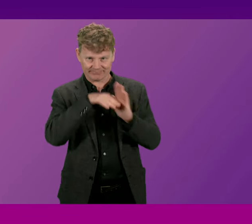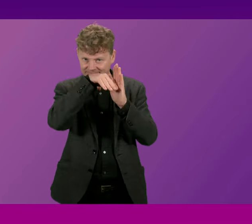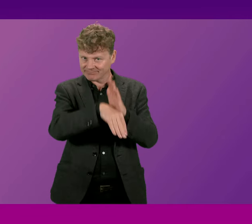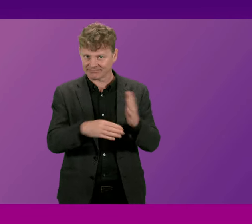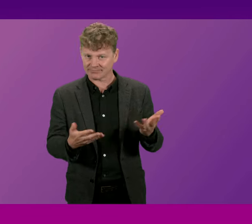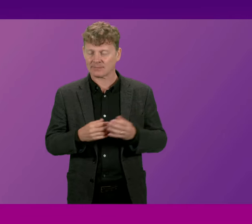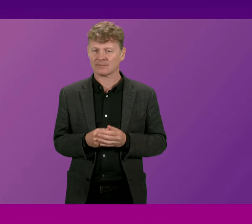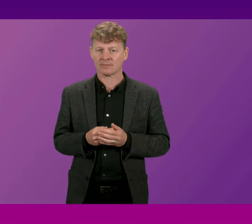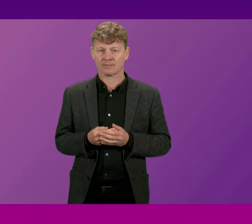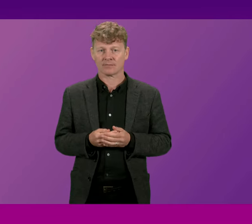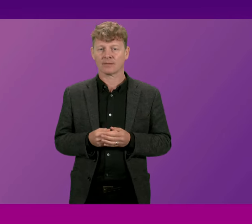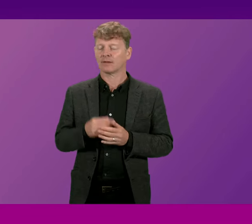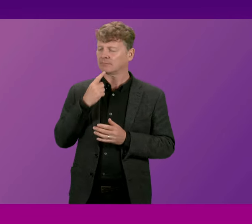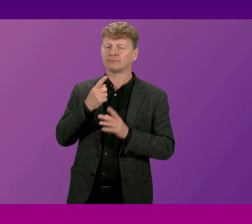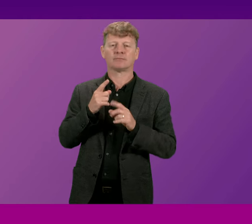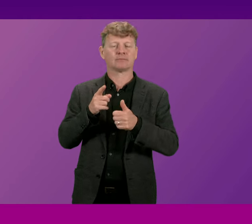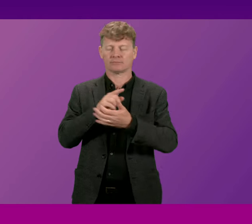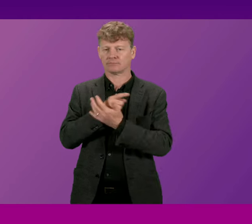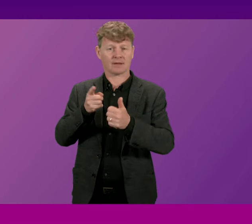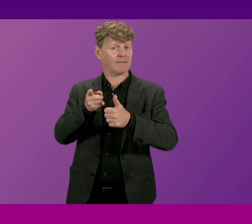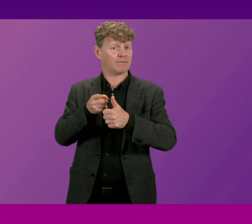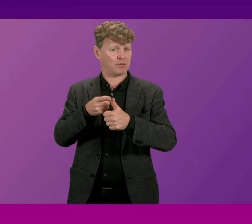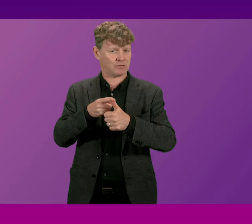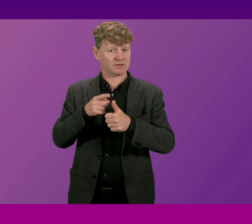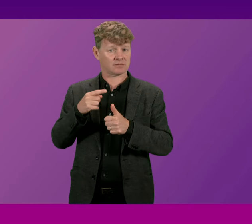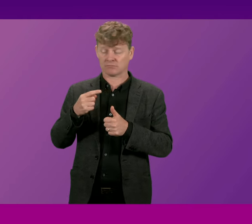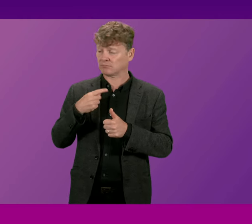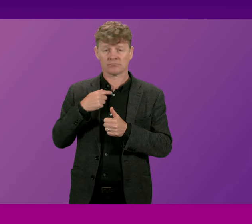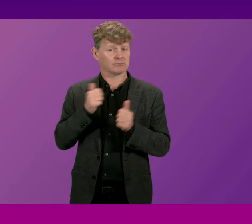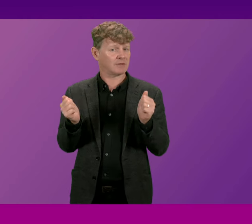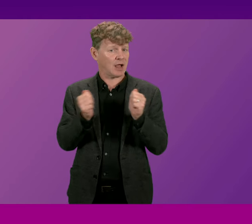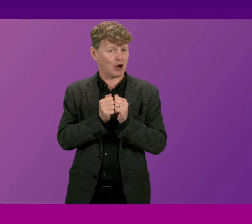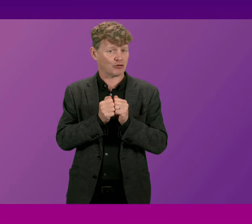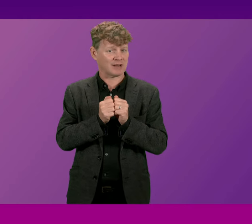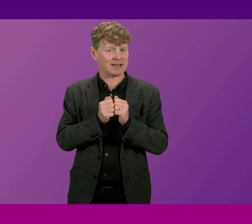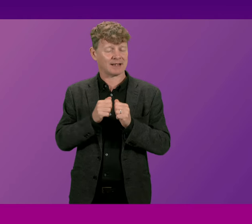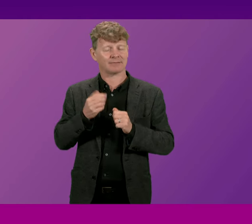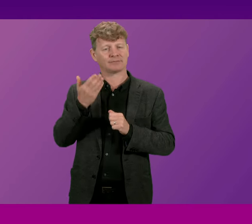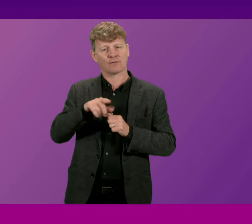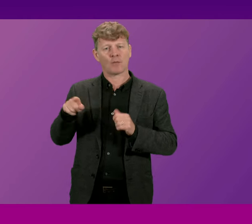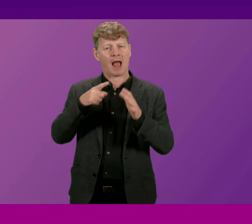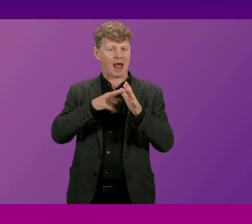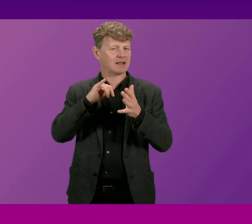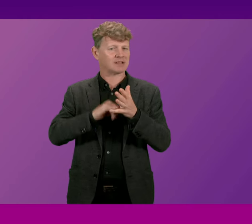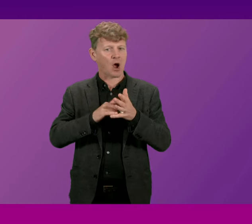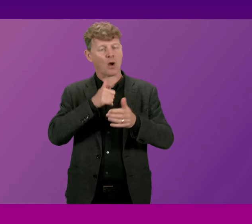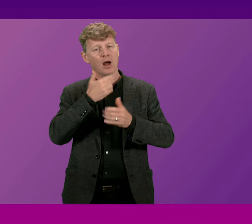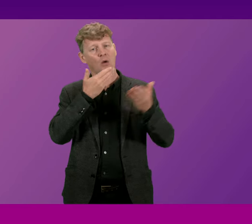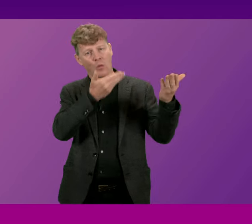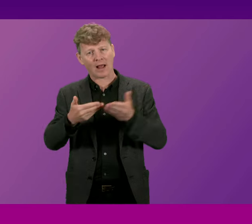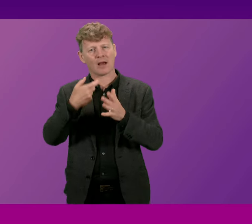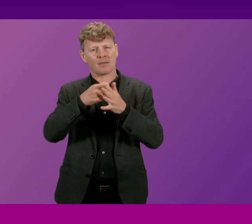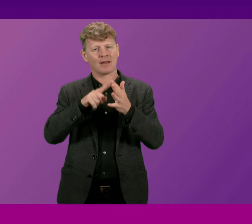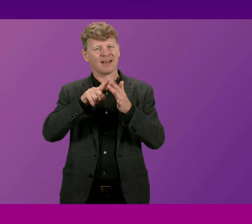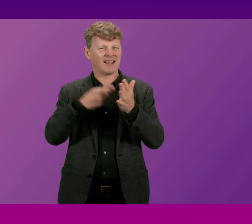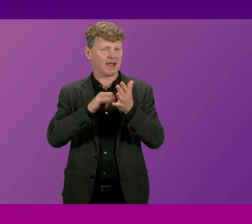First of all President the Officer let me echo the words of welcome from Anna Sauer to Keir Starmer as the new